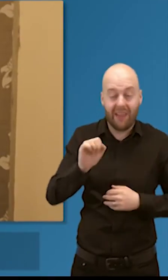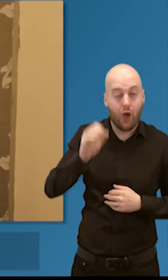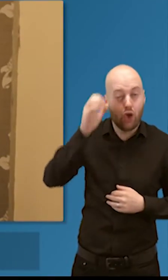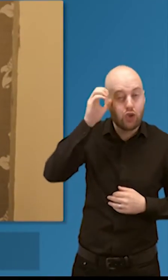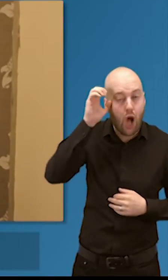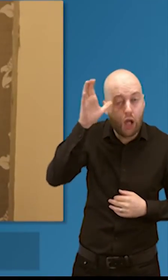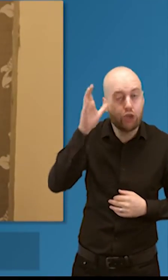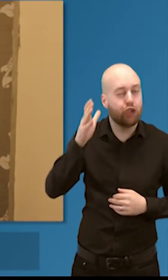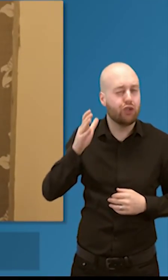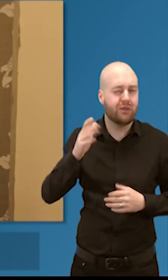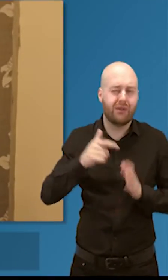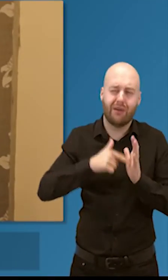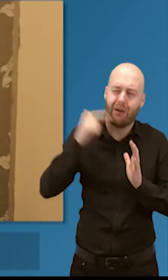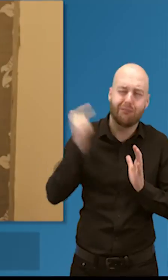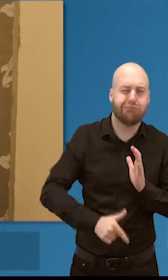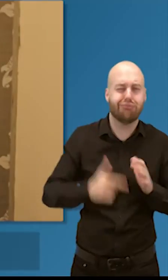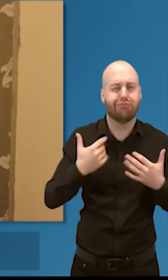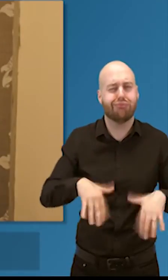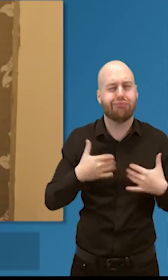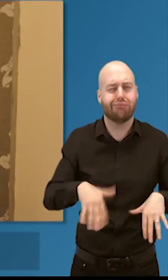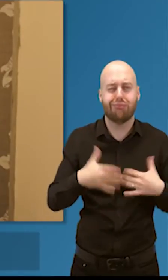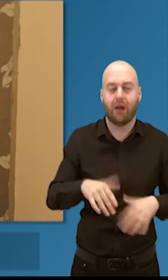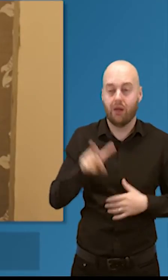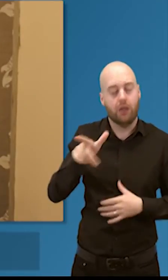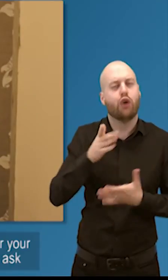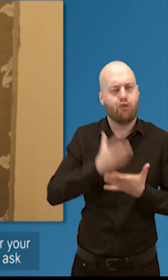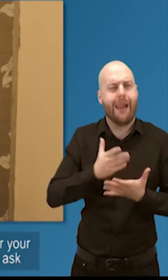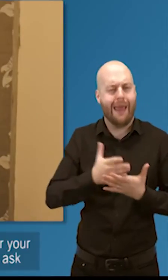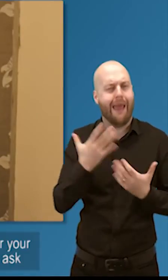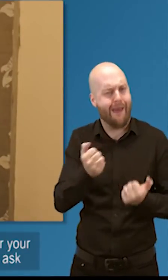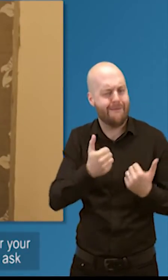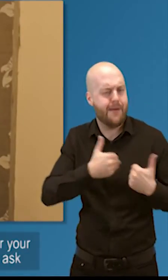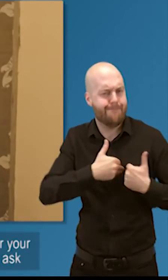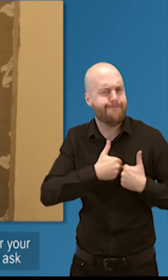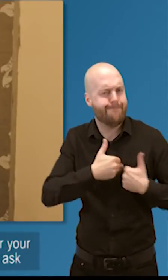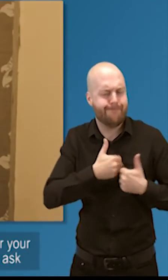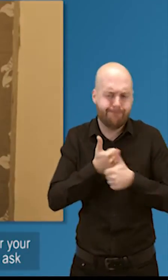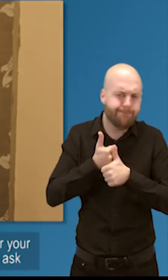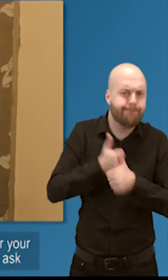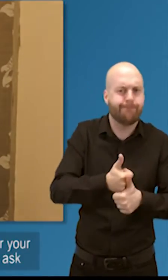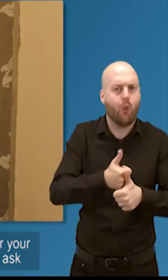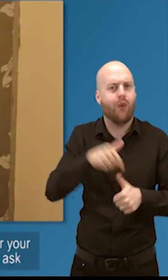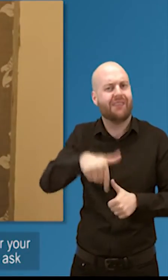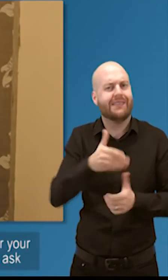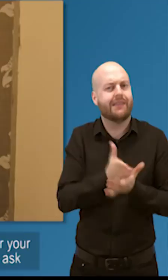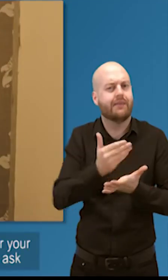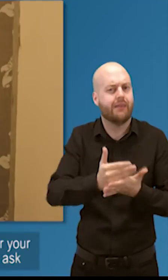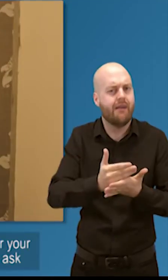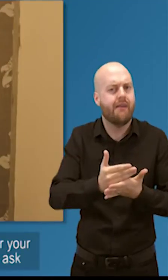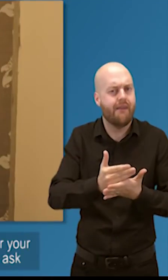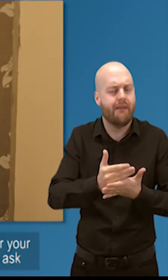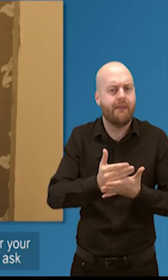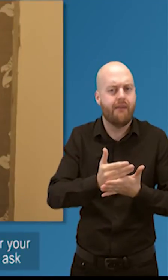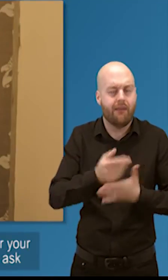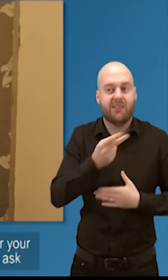job and our whole job in the organisation is to support the sector. It's not to sit and I think some people think, if you're a regulator, your job is to try and